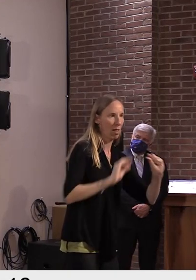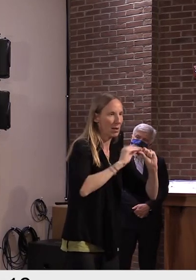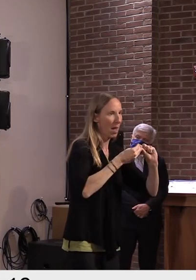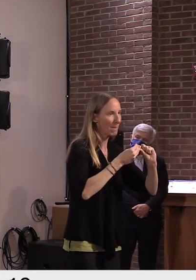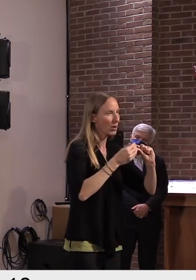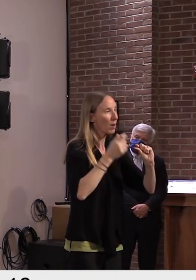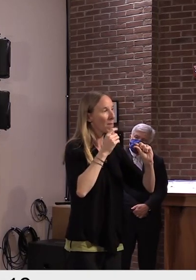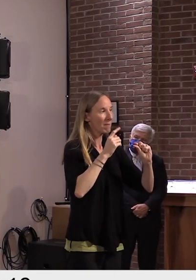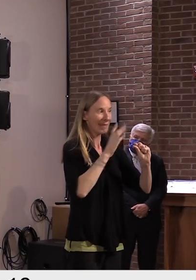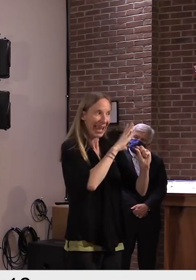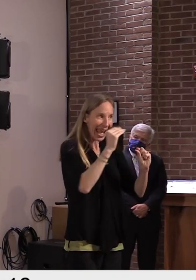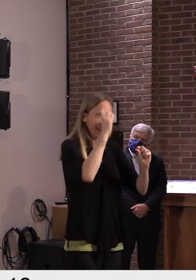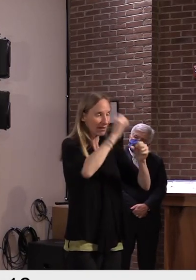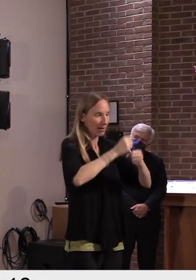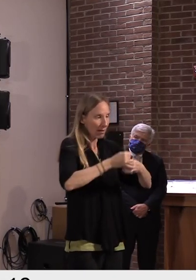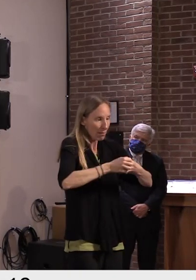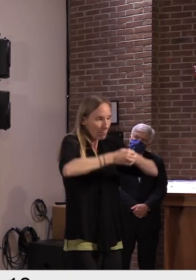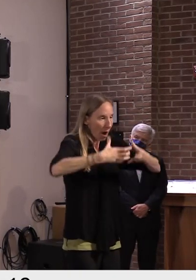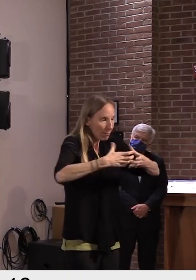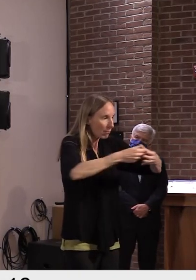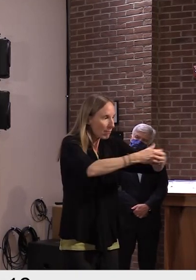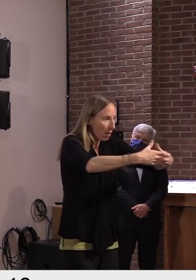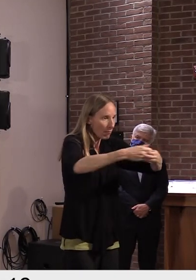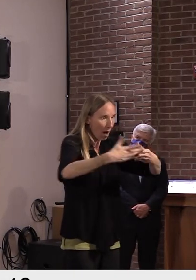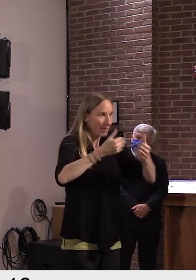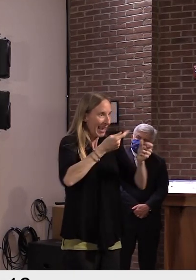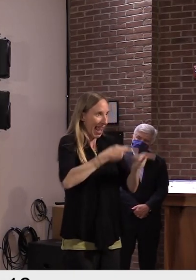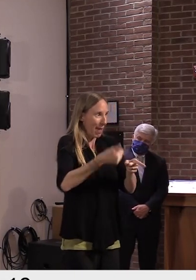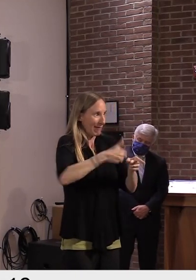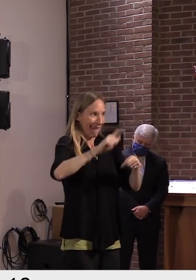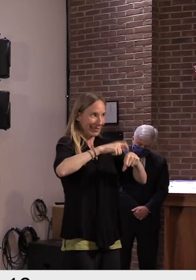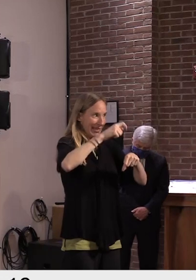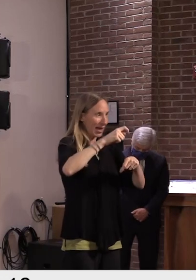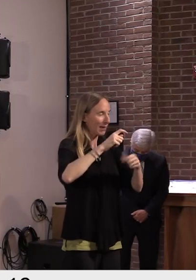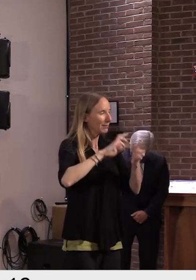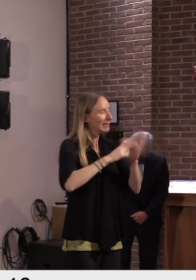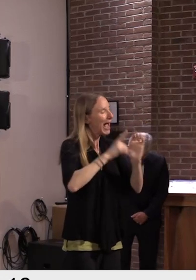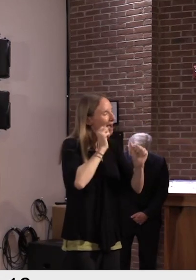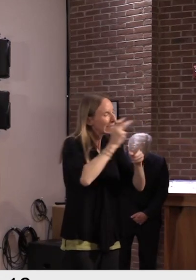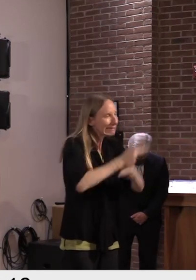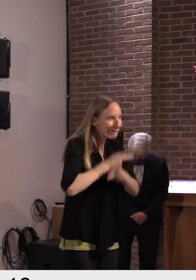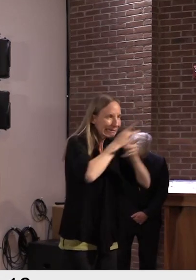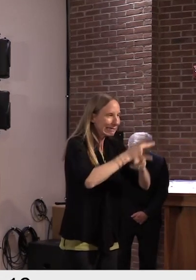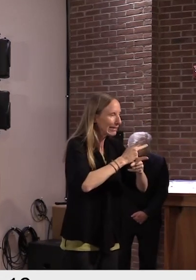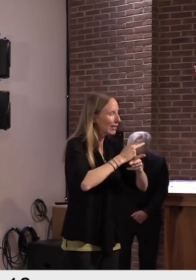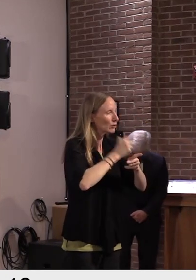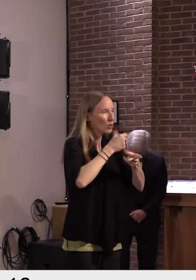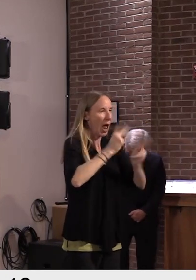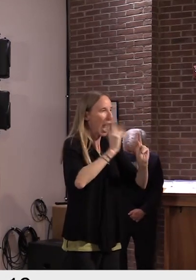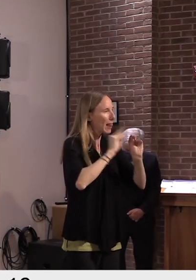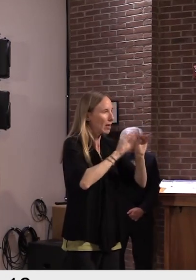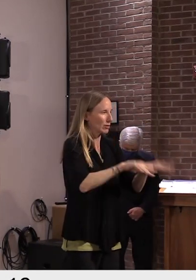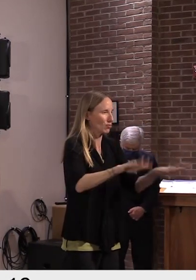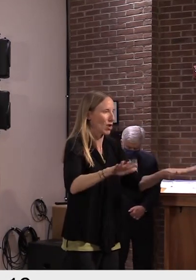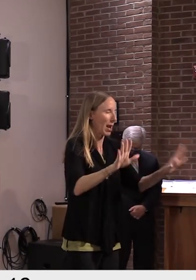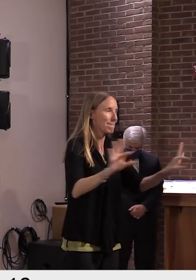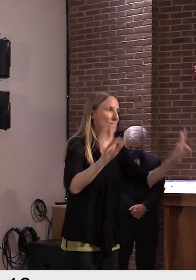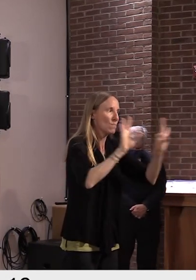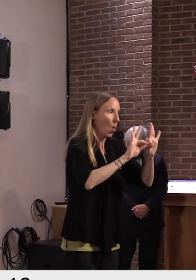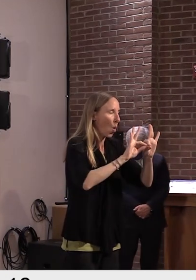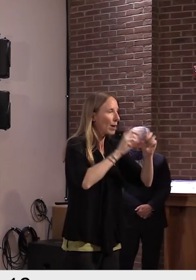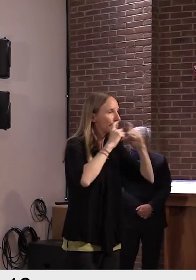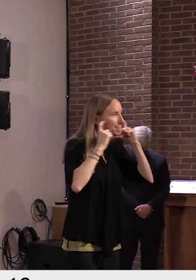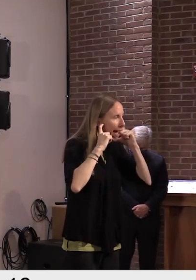so we must all continue to take precautions to prevent the spread of virus. But nonetheless, this is a